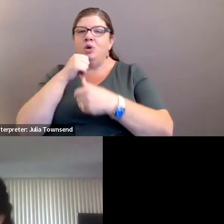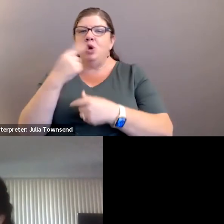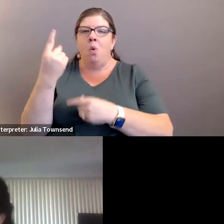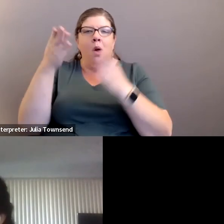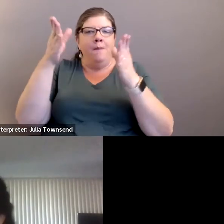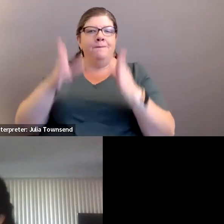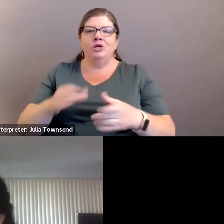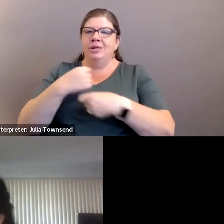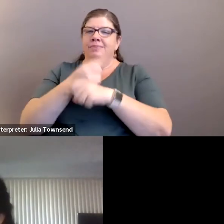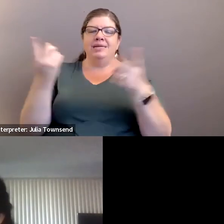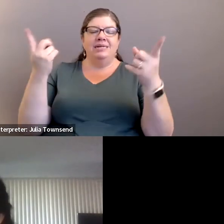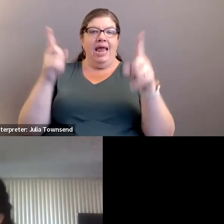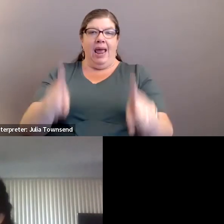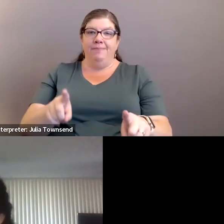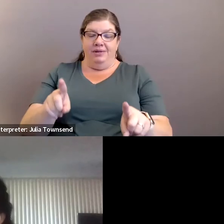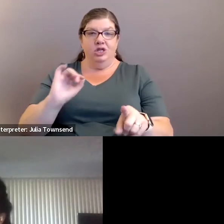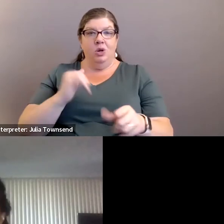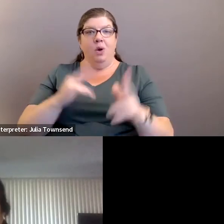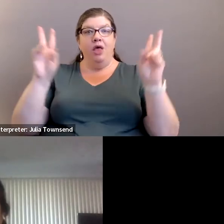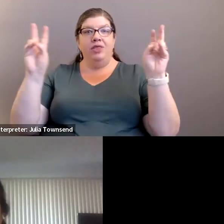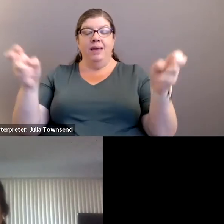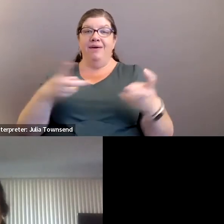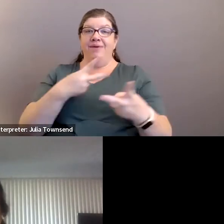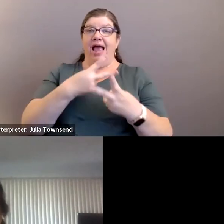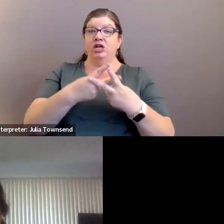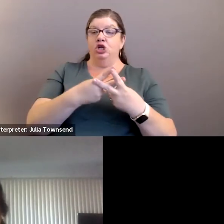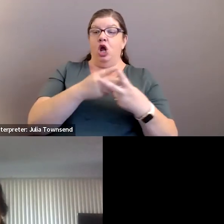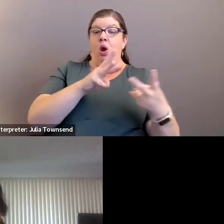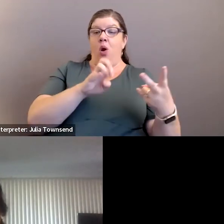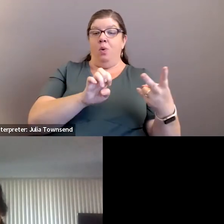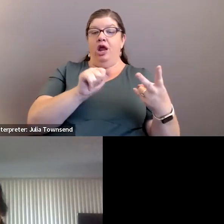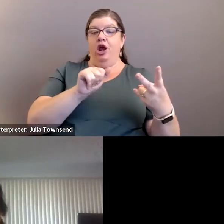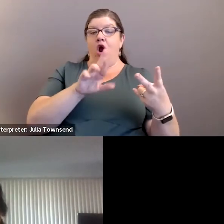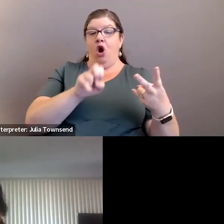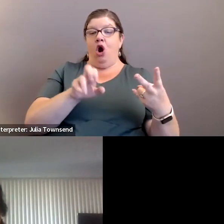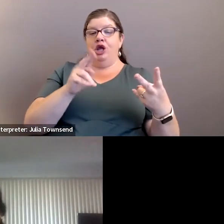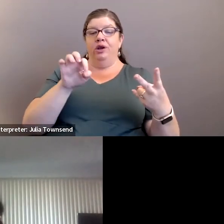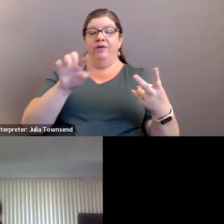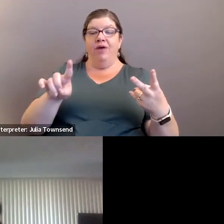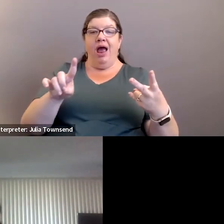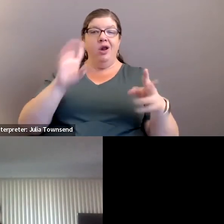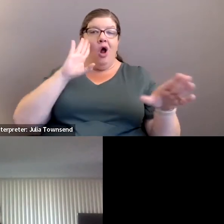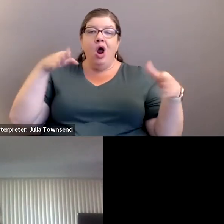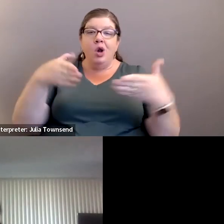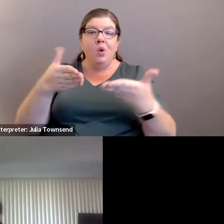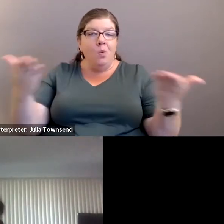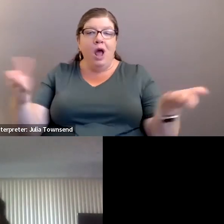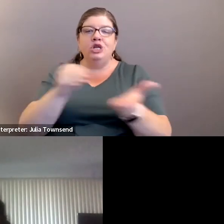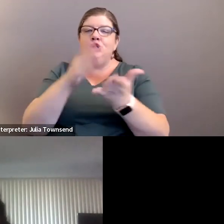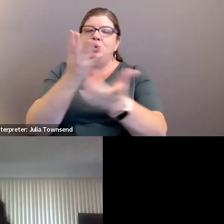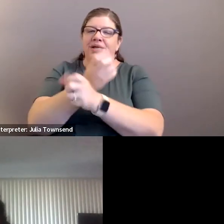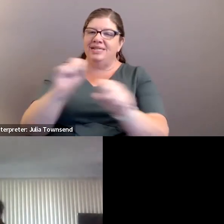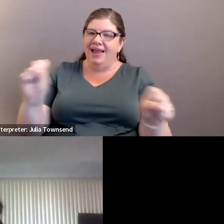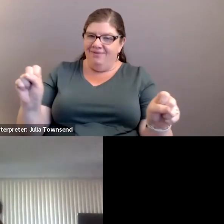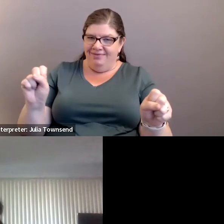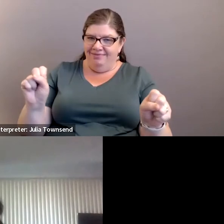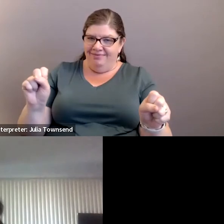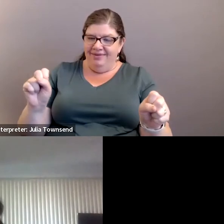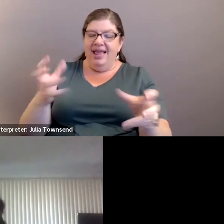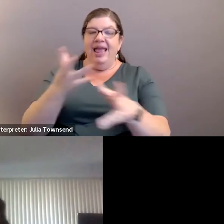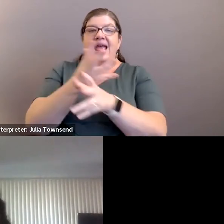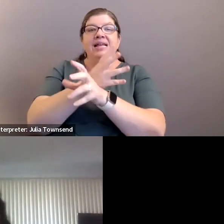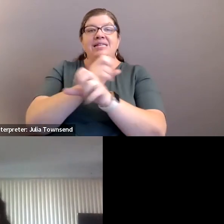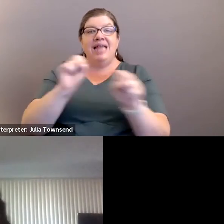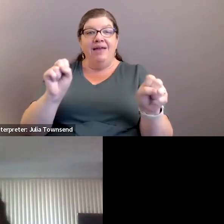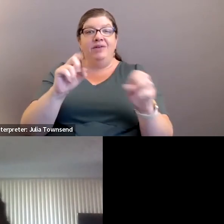will make that happen so on our theme of hashtag we are unified we're unified around student safety good remember it's safety